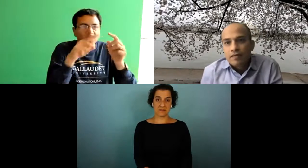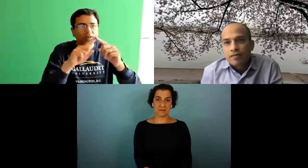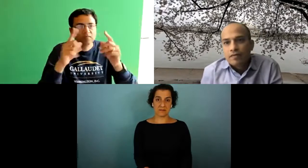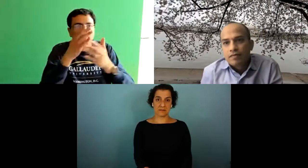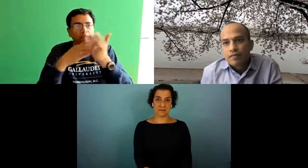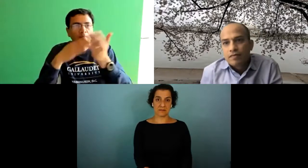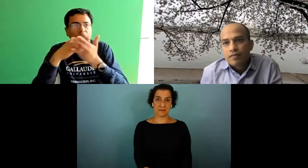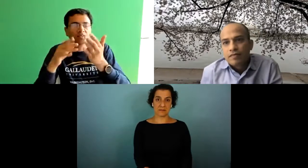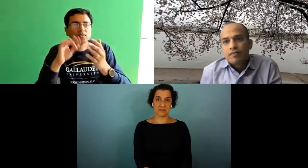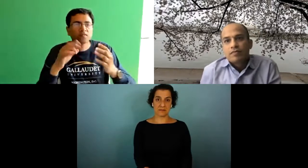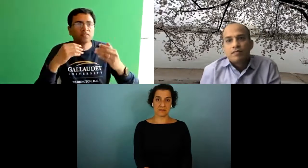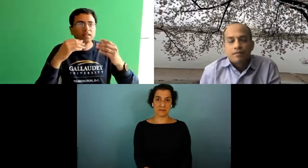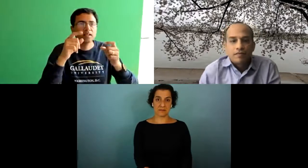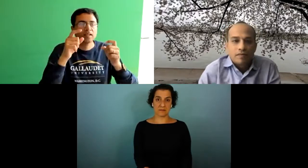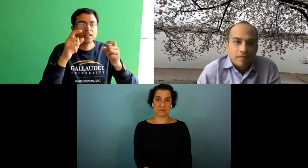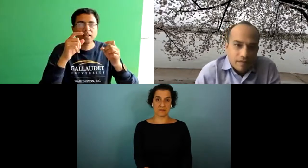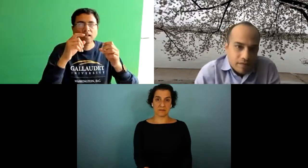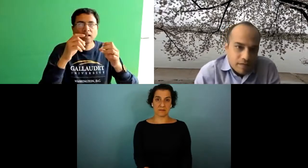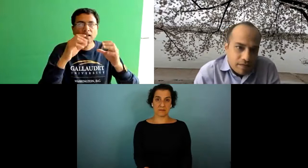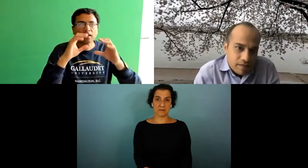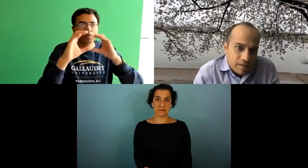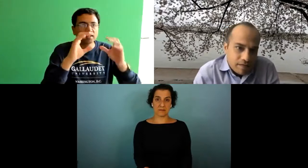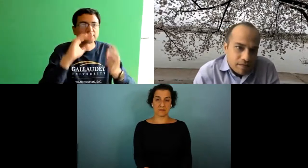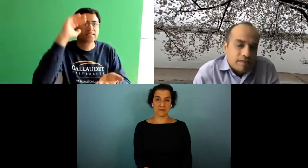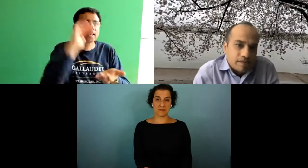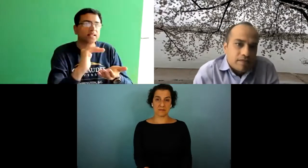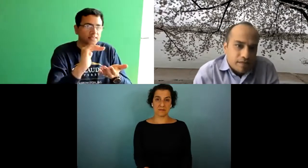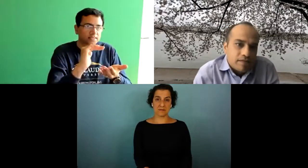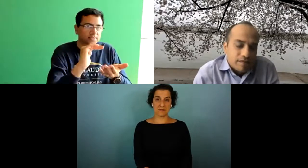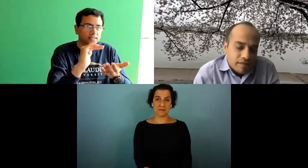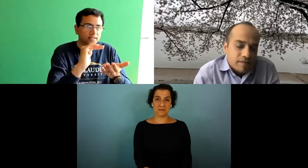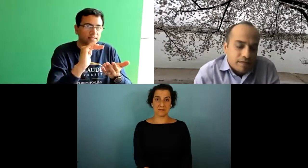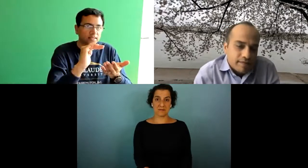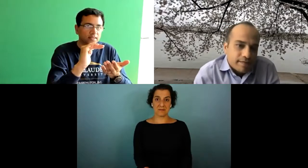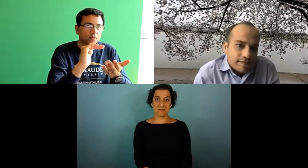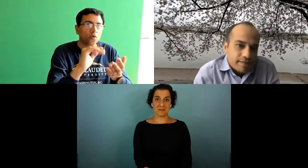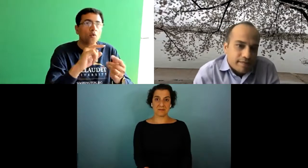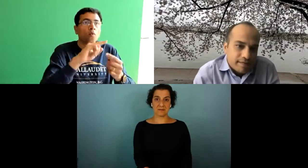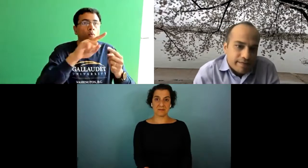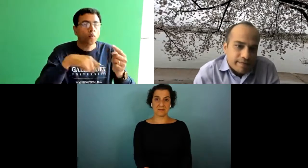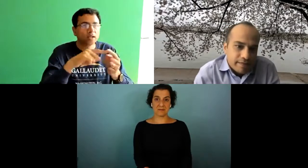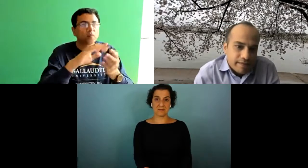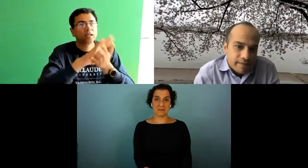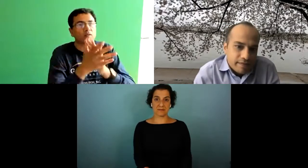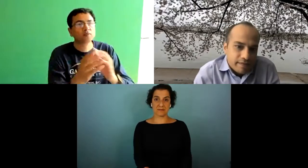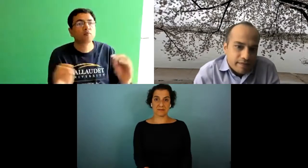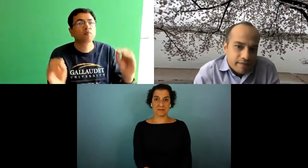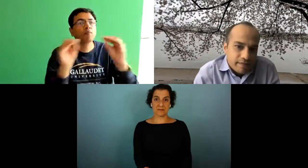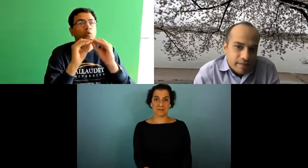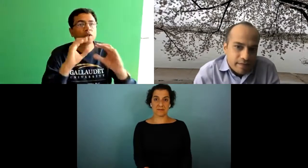there are different requirements for the sensitivity levels to pick up on